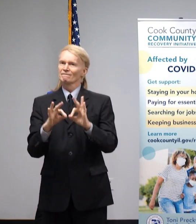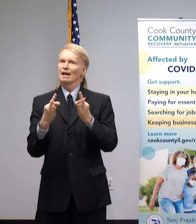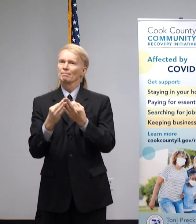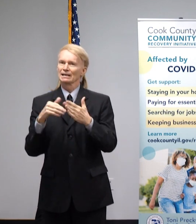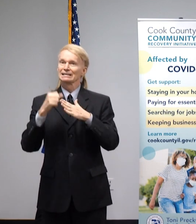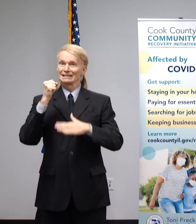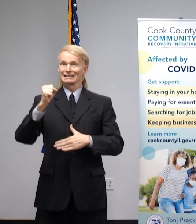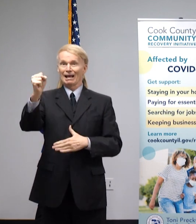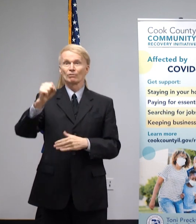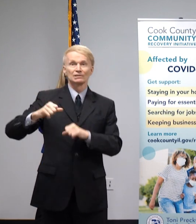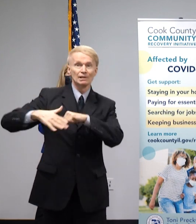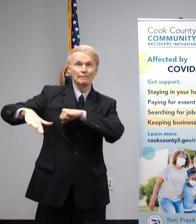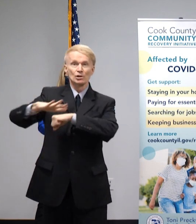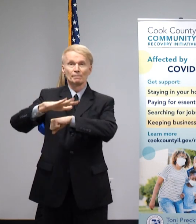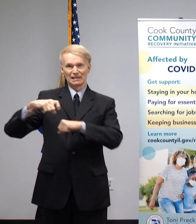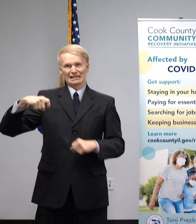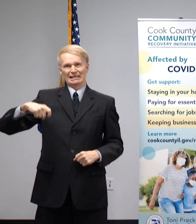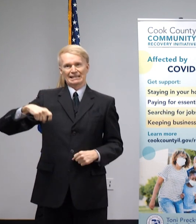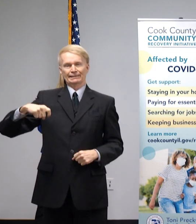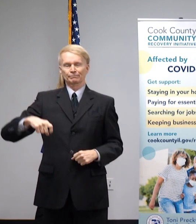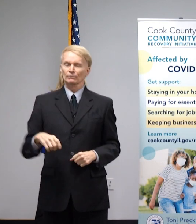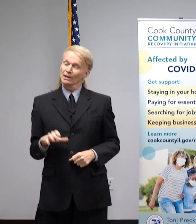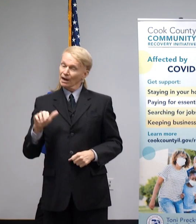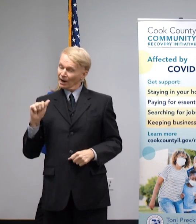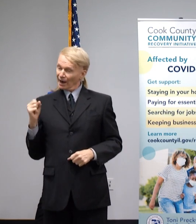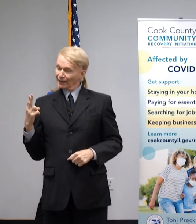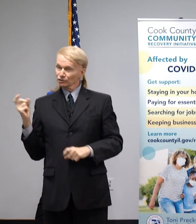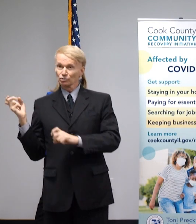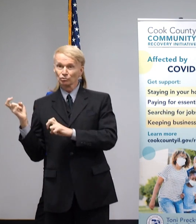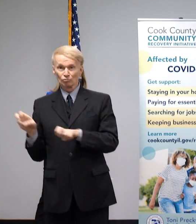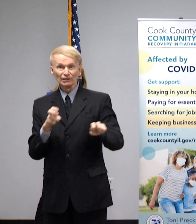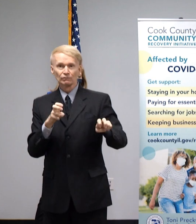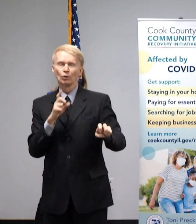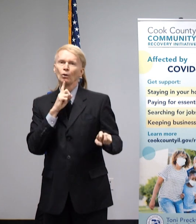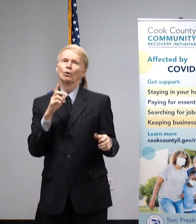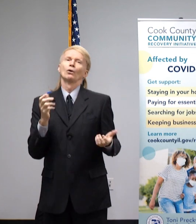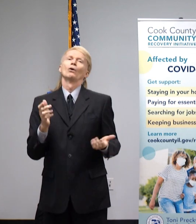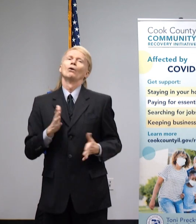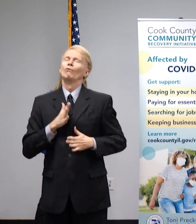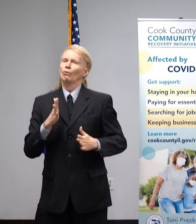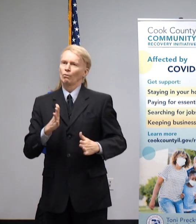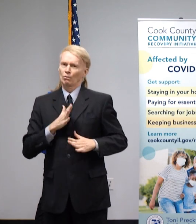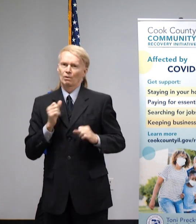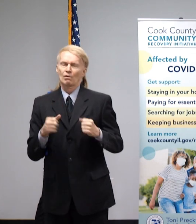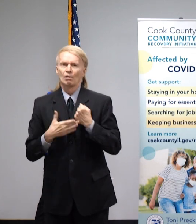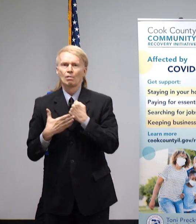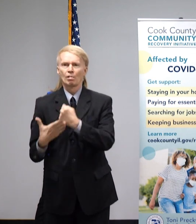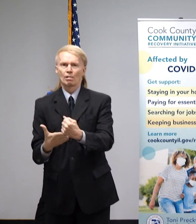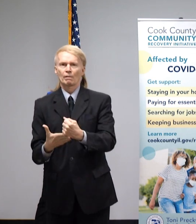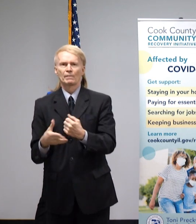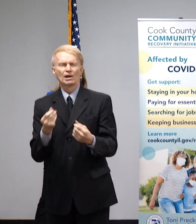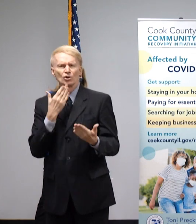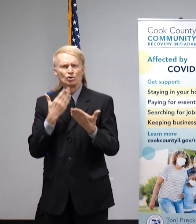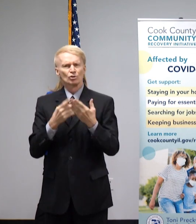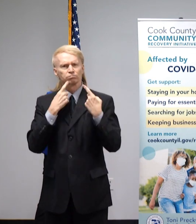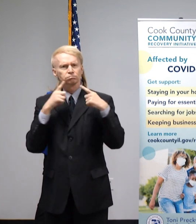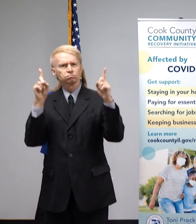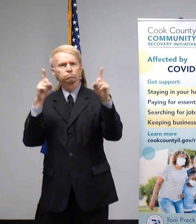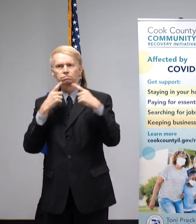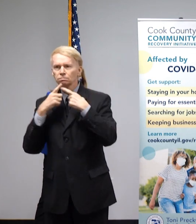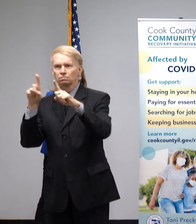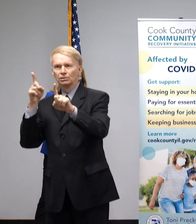need. Research has shown that cash transfers are cost effective and have the strongest track record in reducing